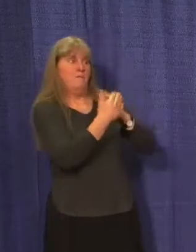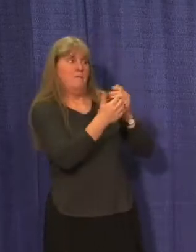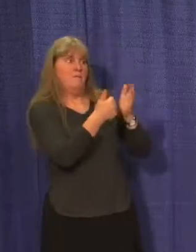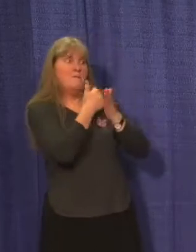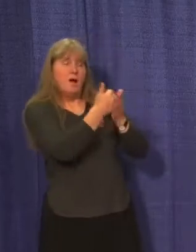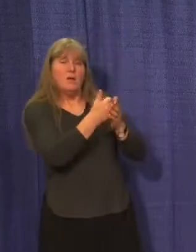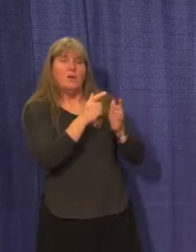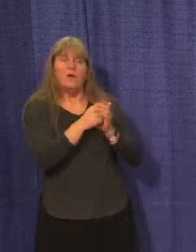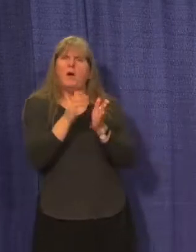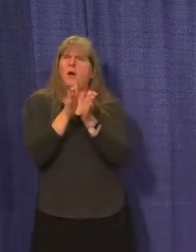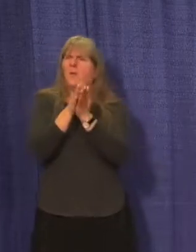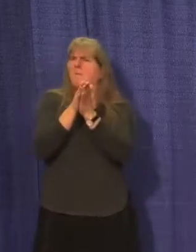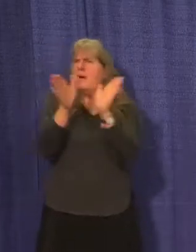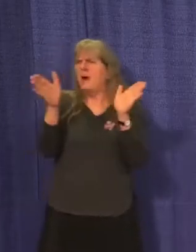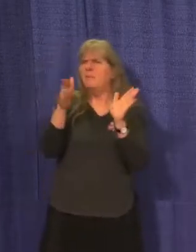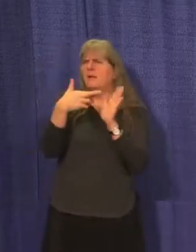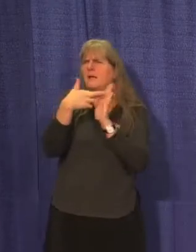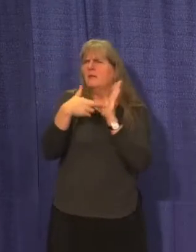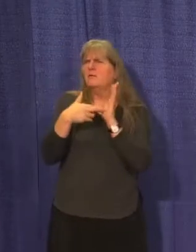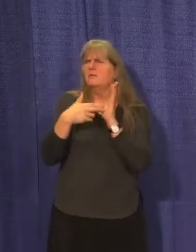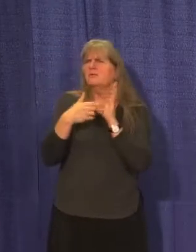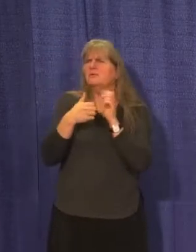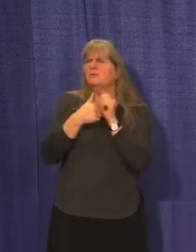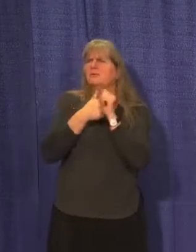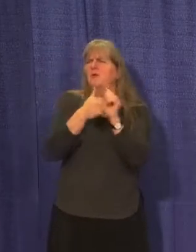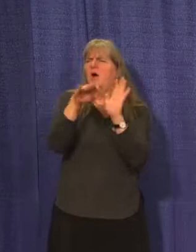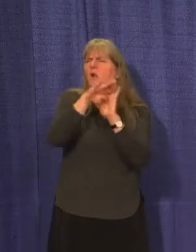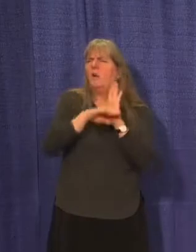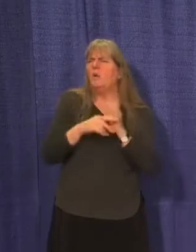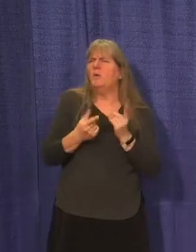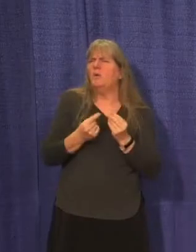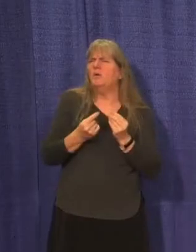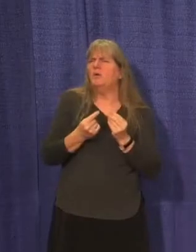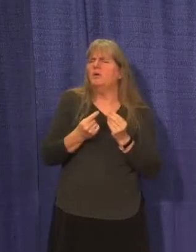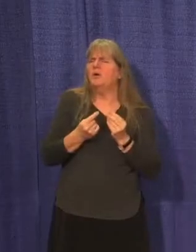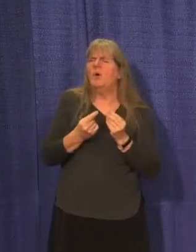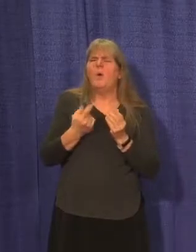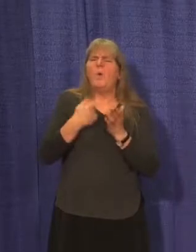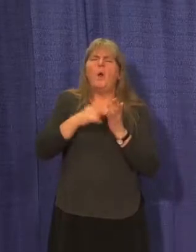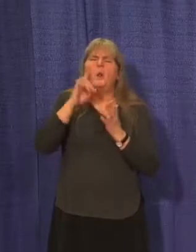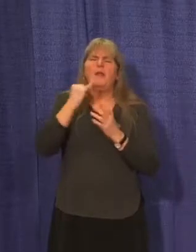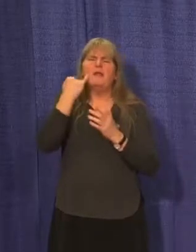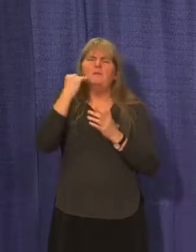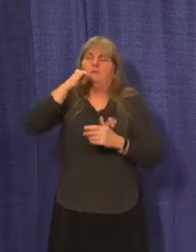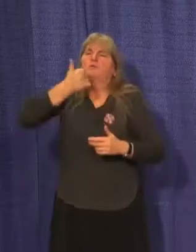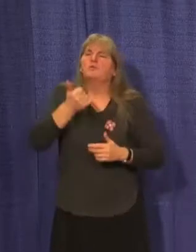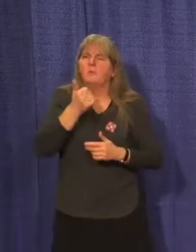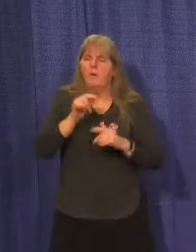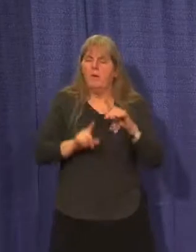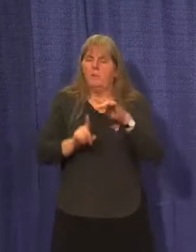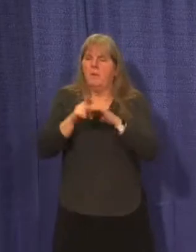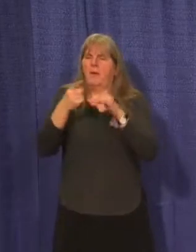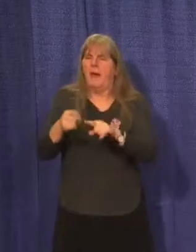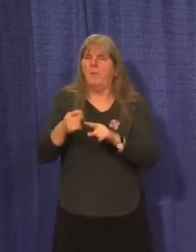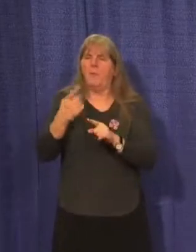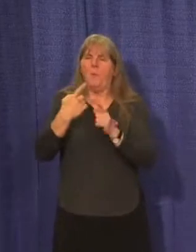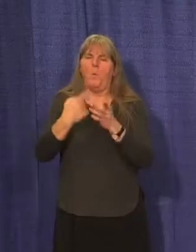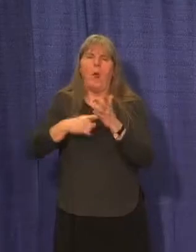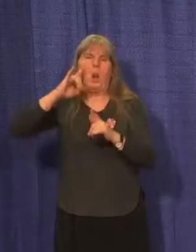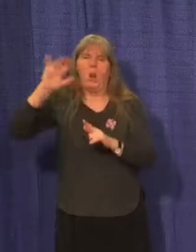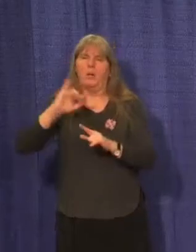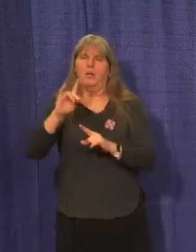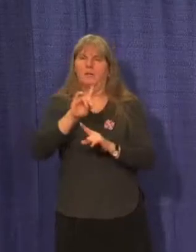public? I'm just trying to understand it better but what would happen say if there was a case in the school tomorrow how that would kind of go down step by step?